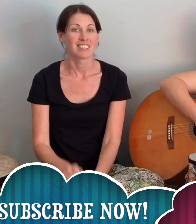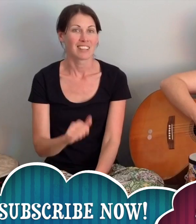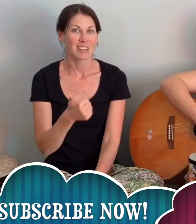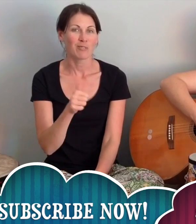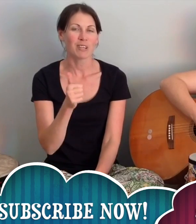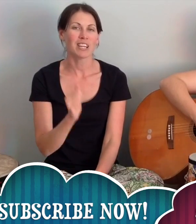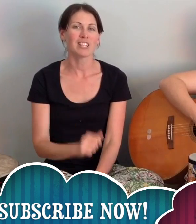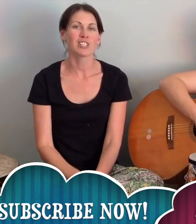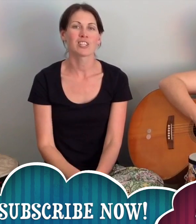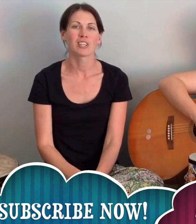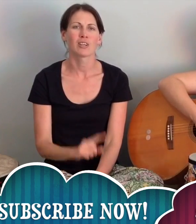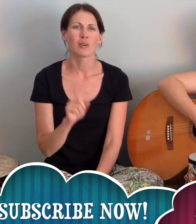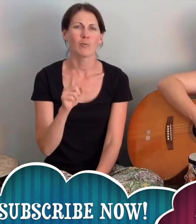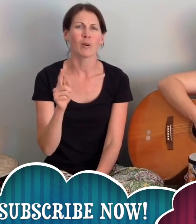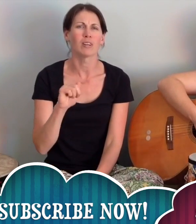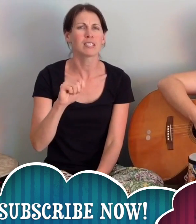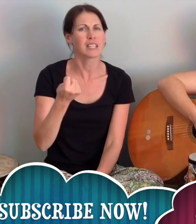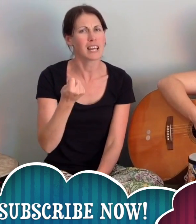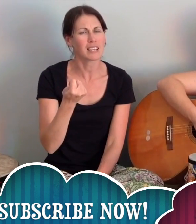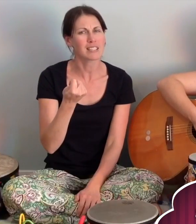Finish what's next